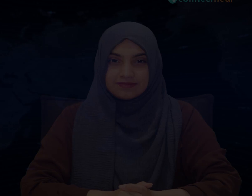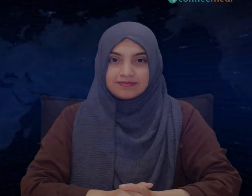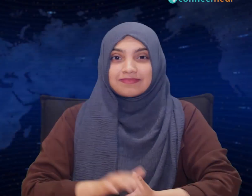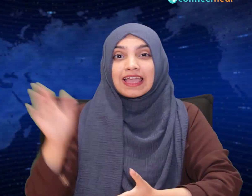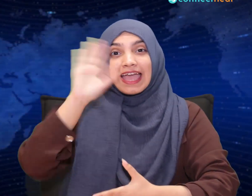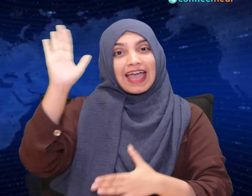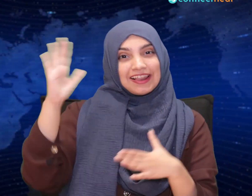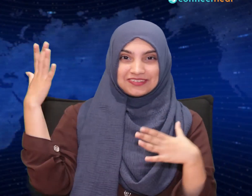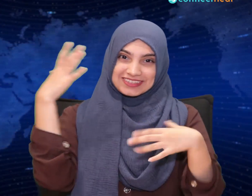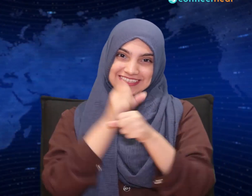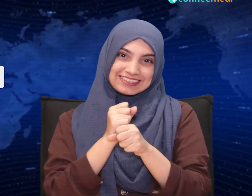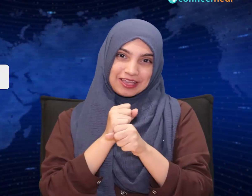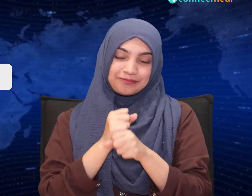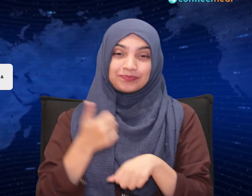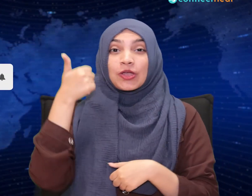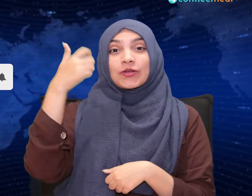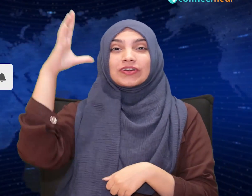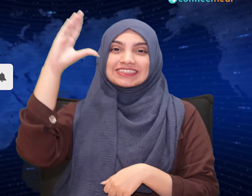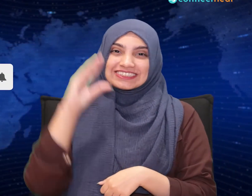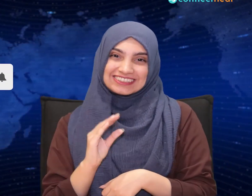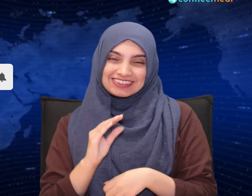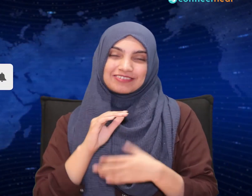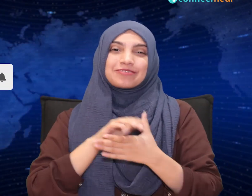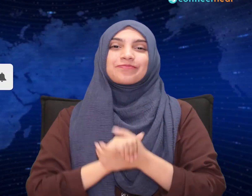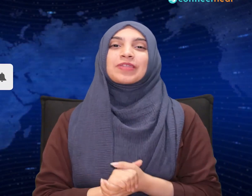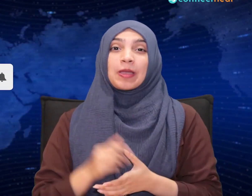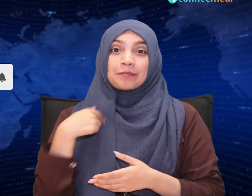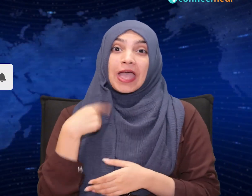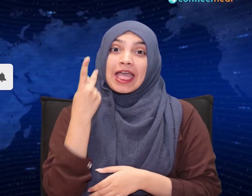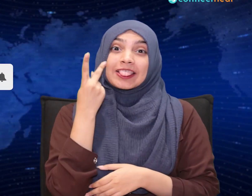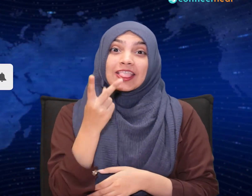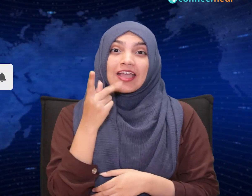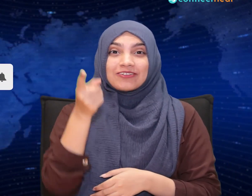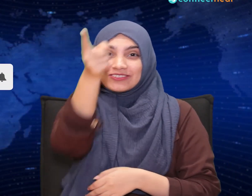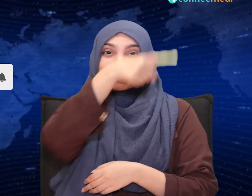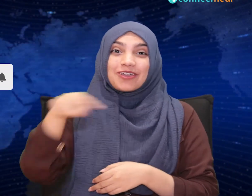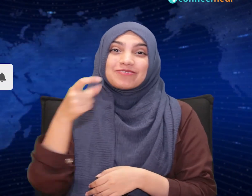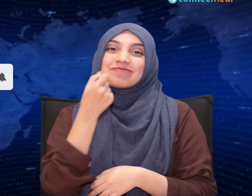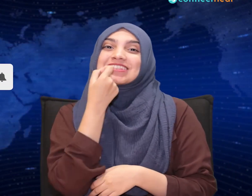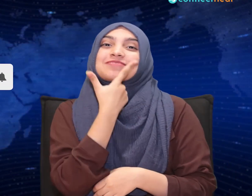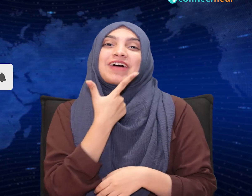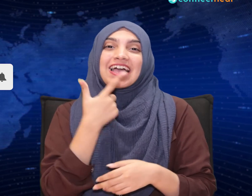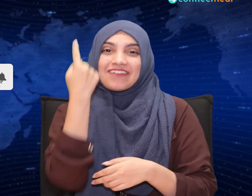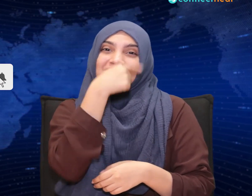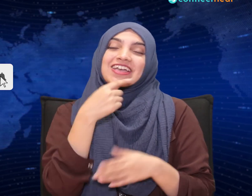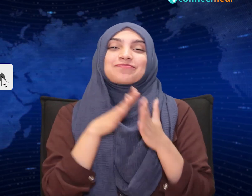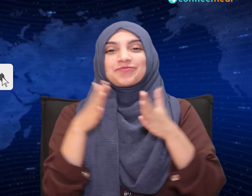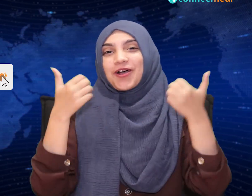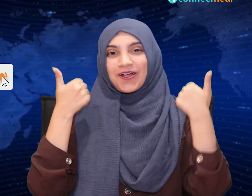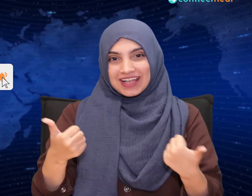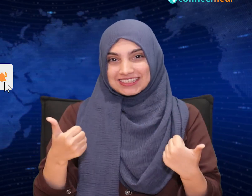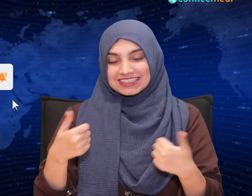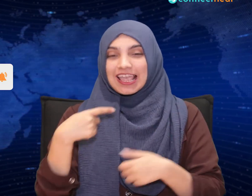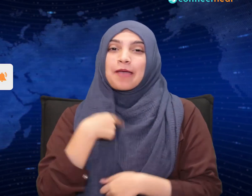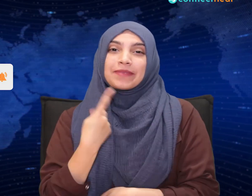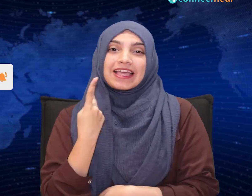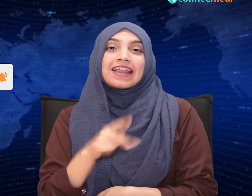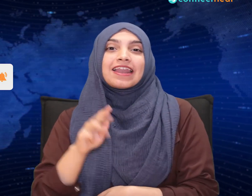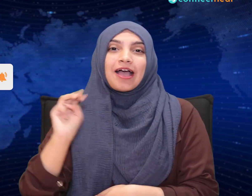Hello, everyone. Good evening. So good to see your smiling faces. This is Minerva